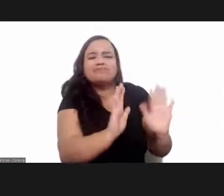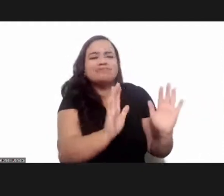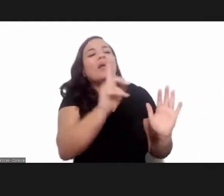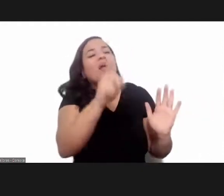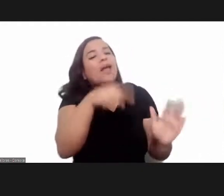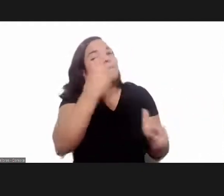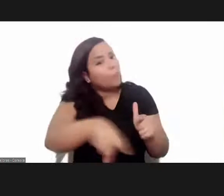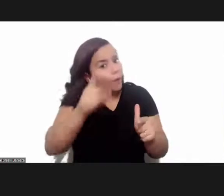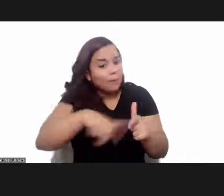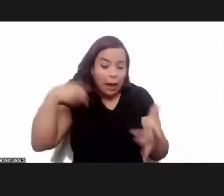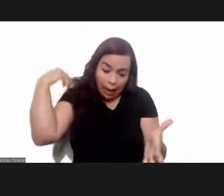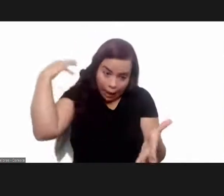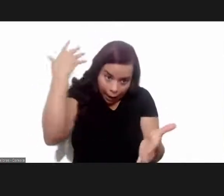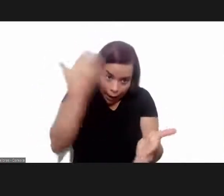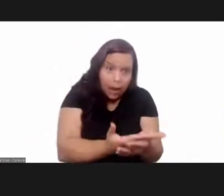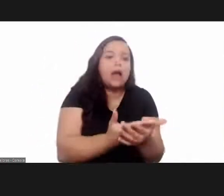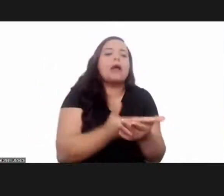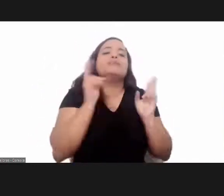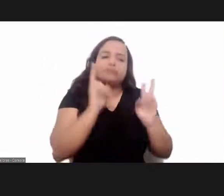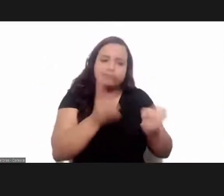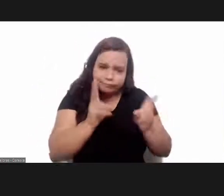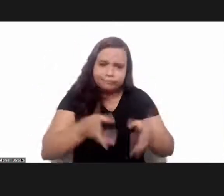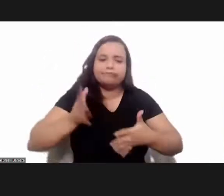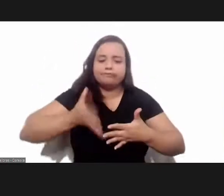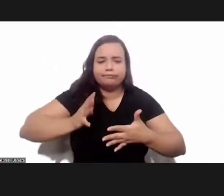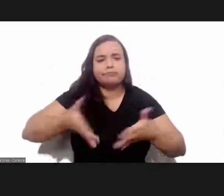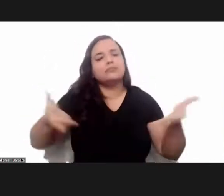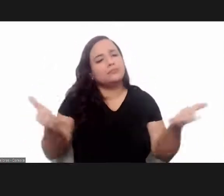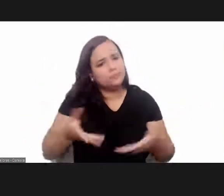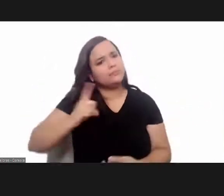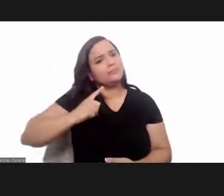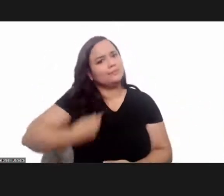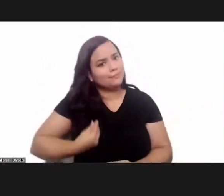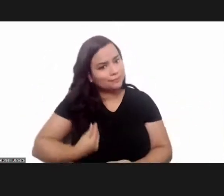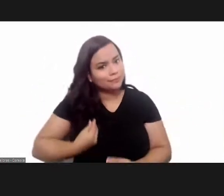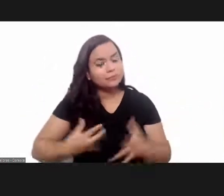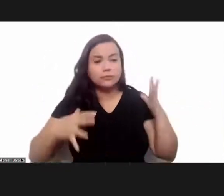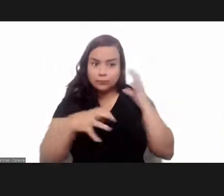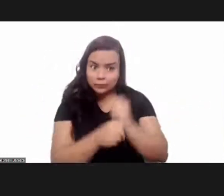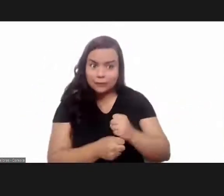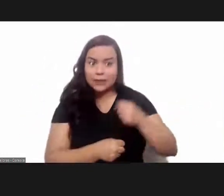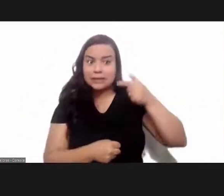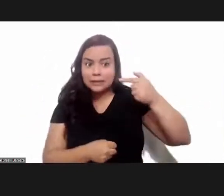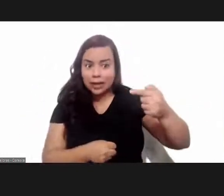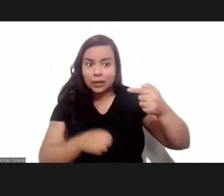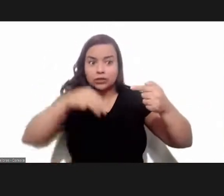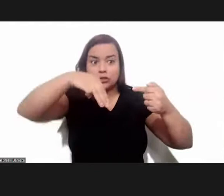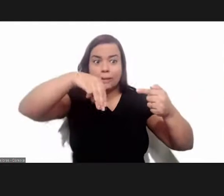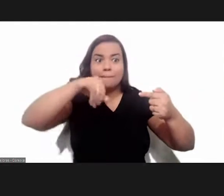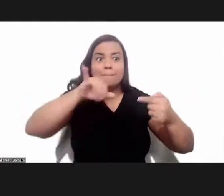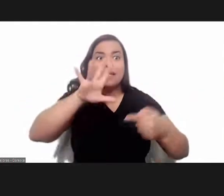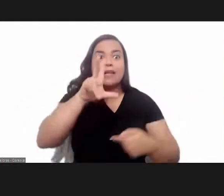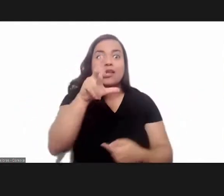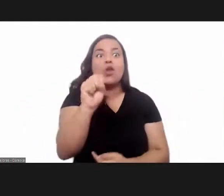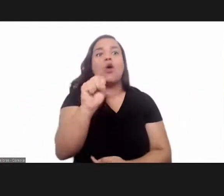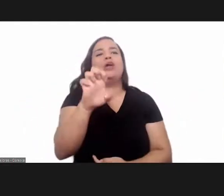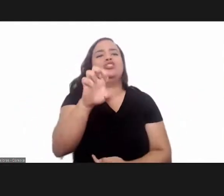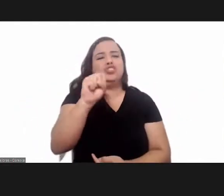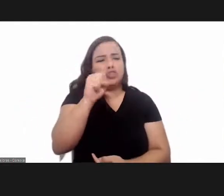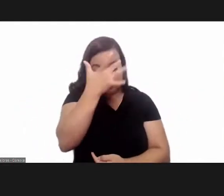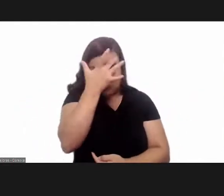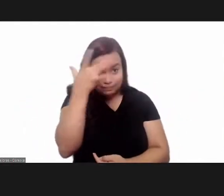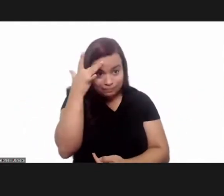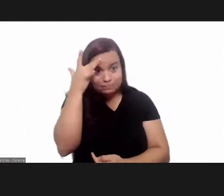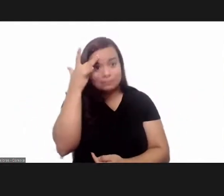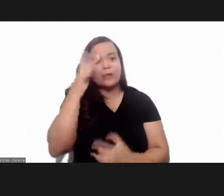but as a persistent problem to this day with seven million people affected by the disease in the